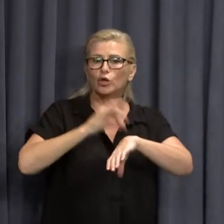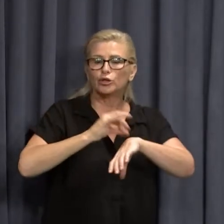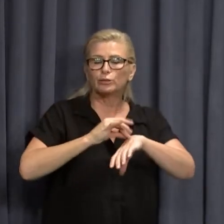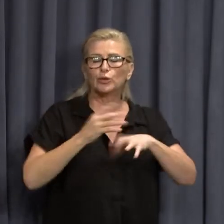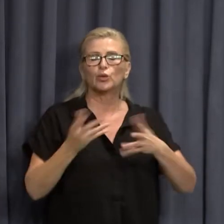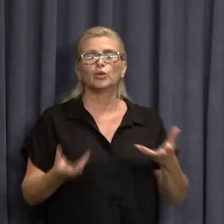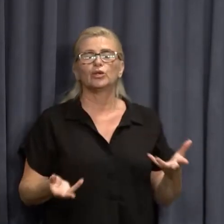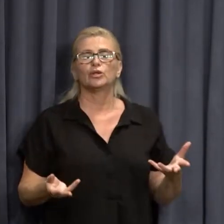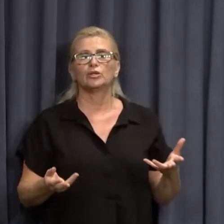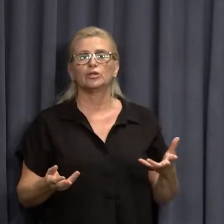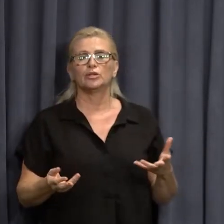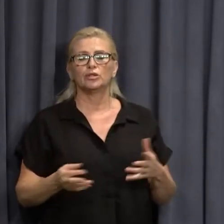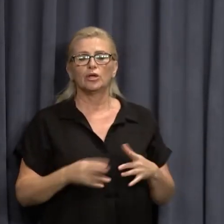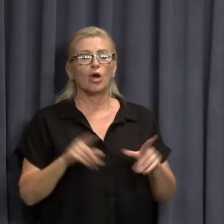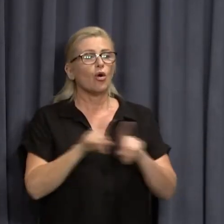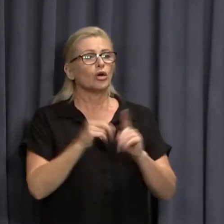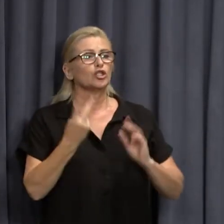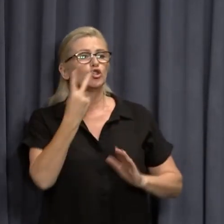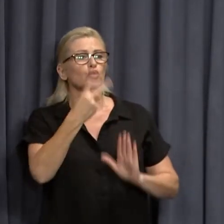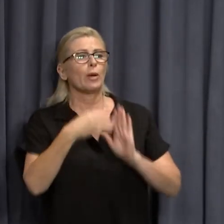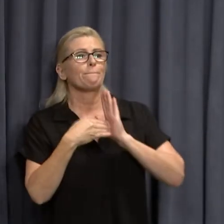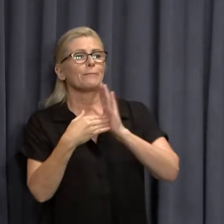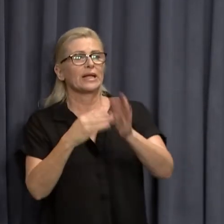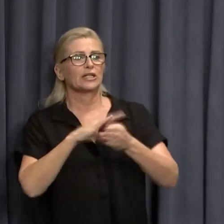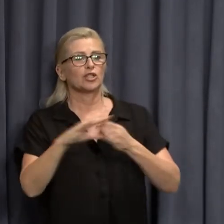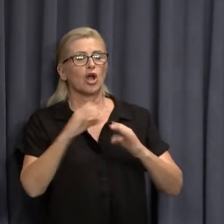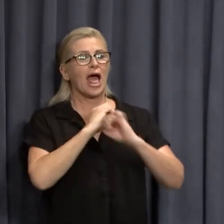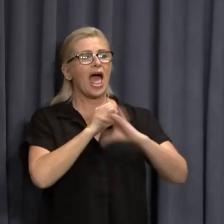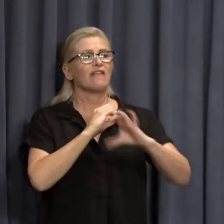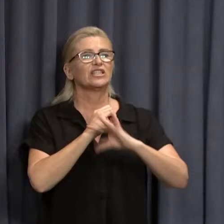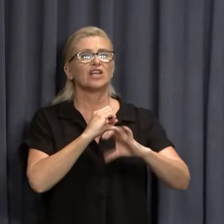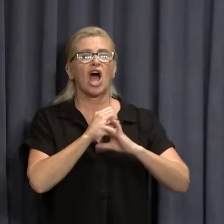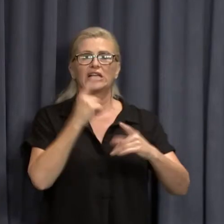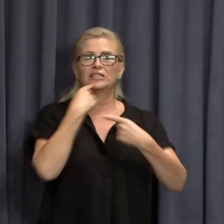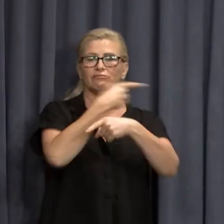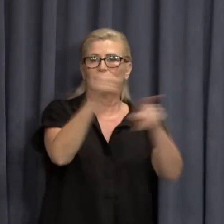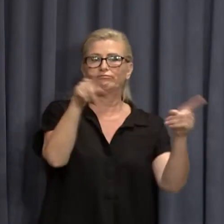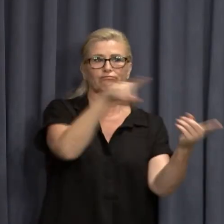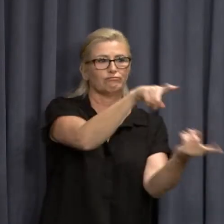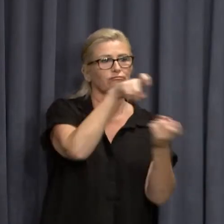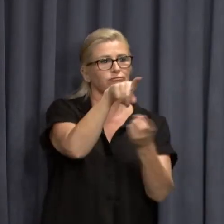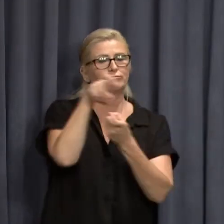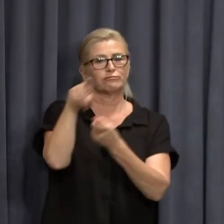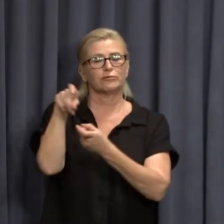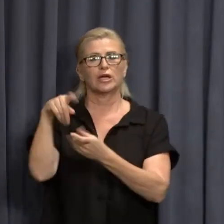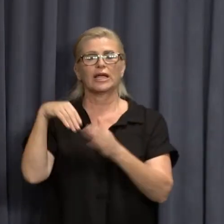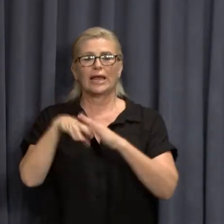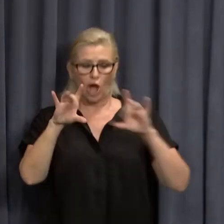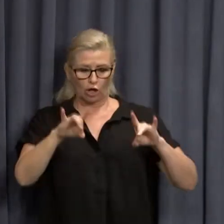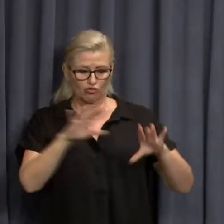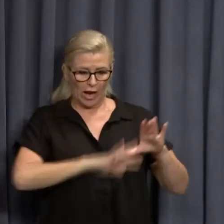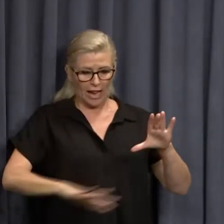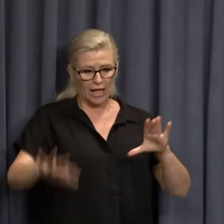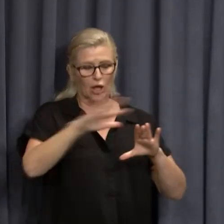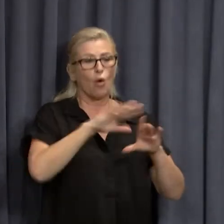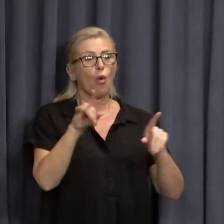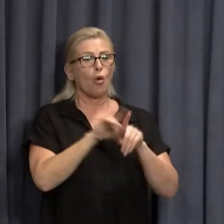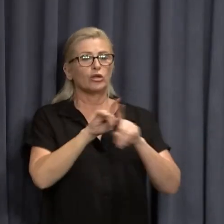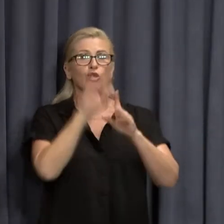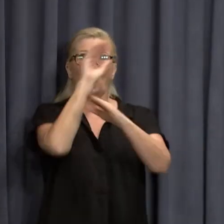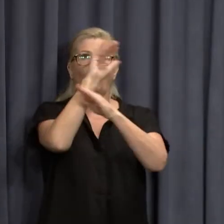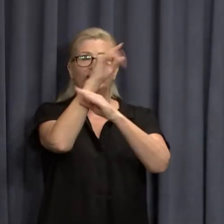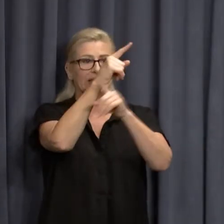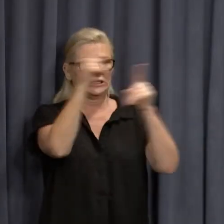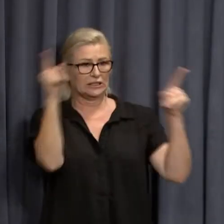And a $2 million advertising campaign, both within Australia, but also internationally,